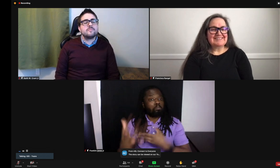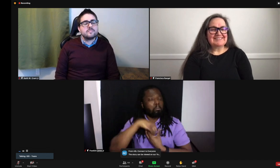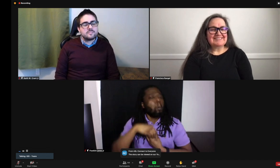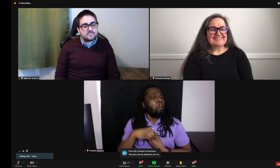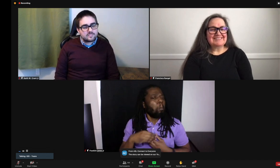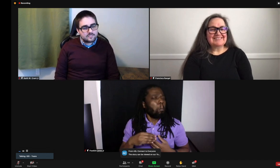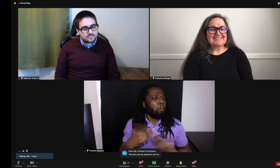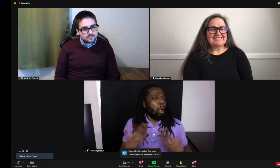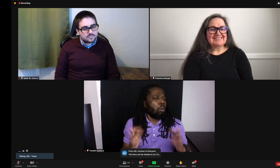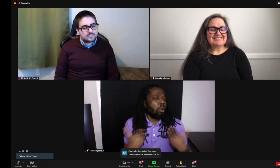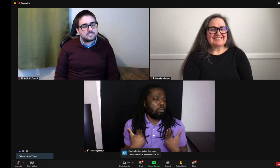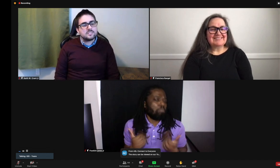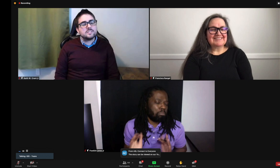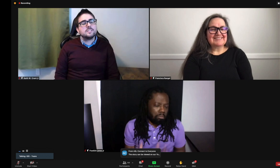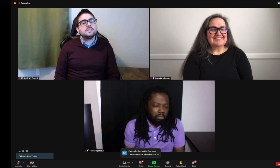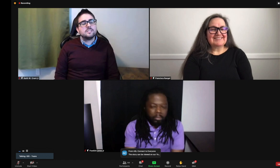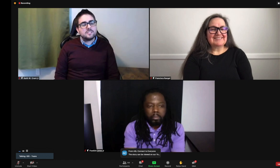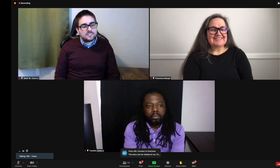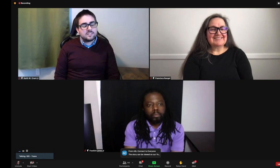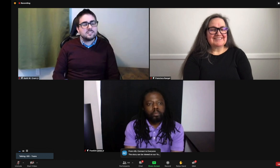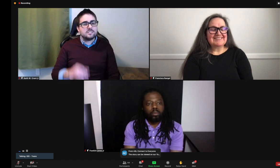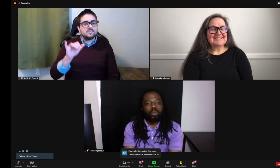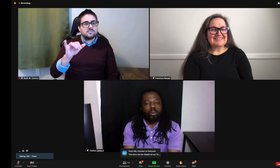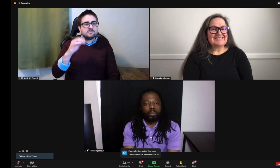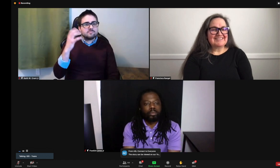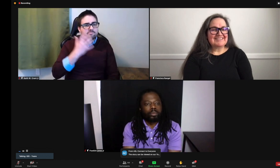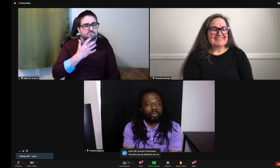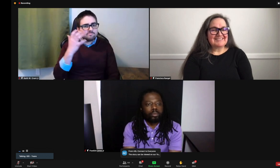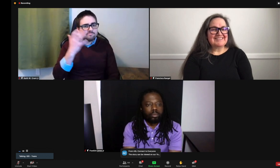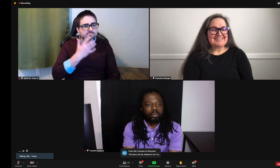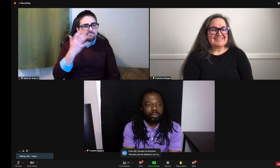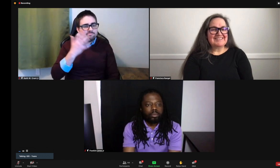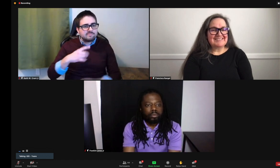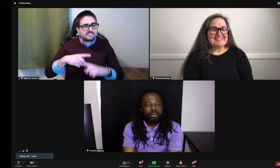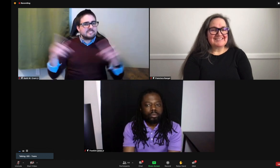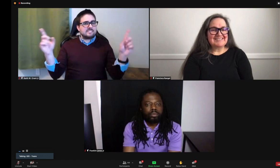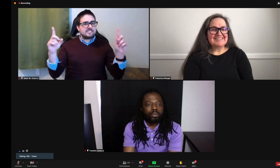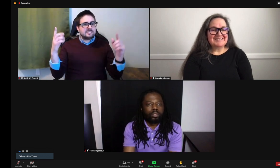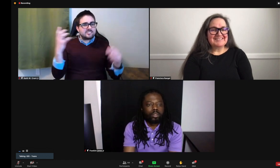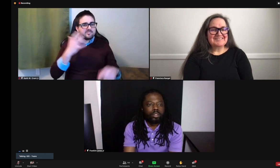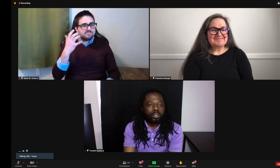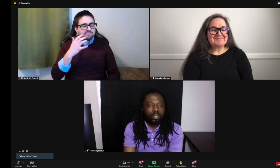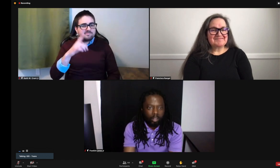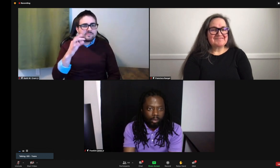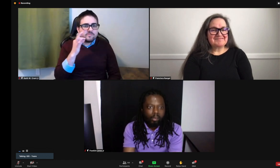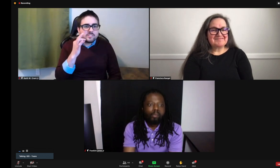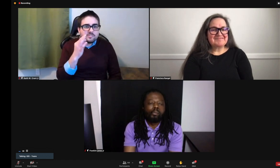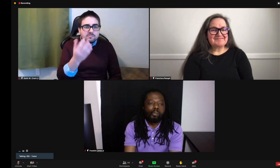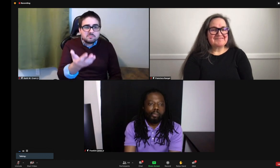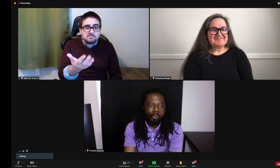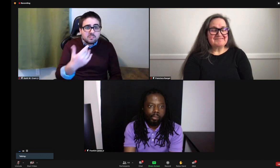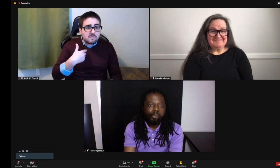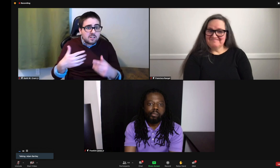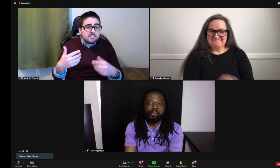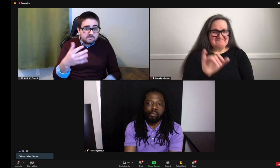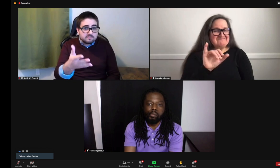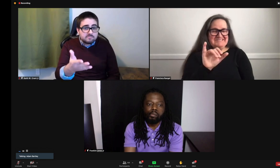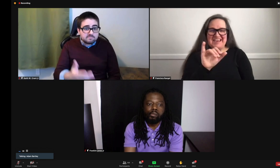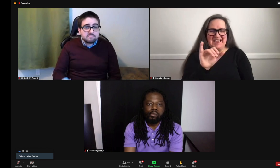when it comes to the preparation and that process, that was a great benefit that allowed me to really capture the story. Wow. What a different approach. Francisco,